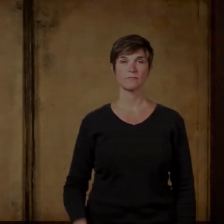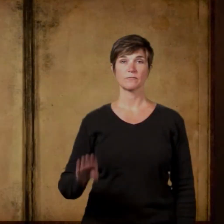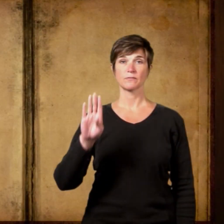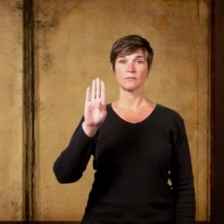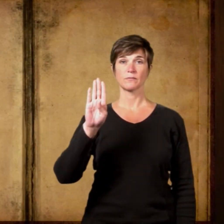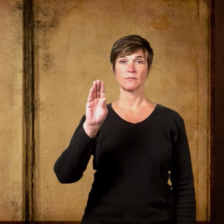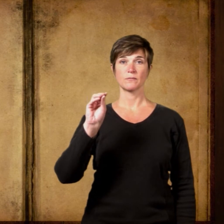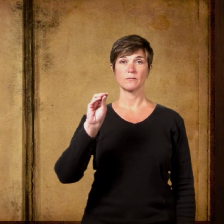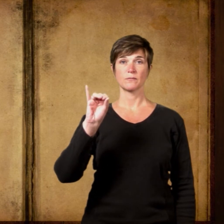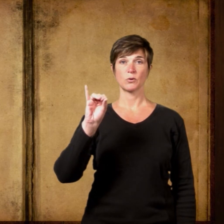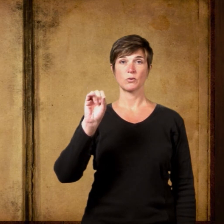Boisterous